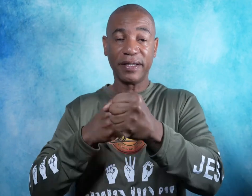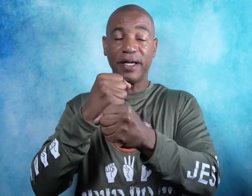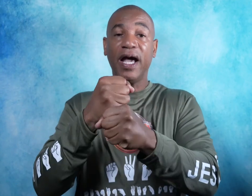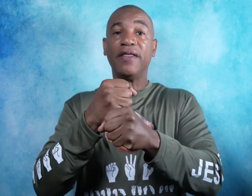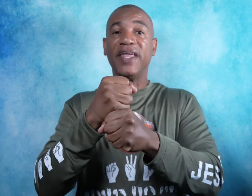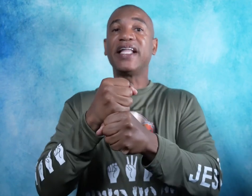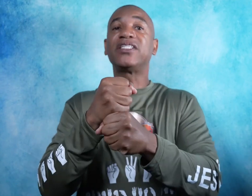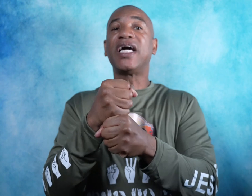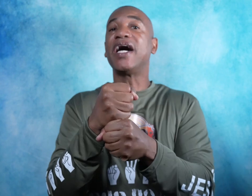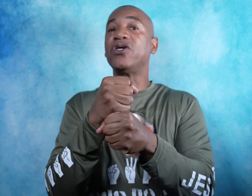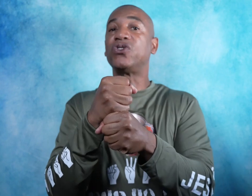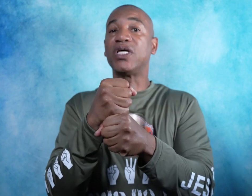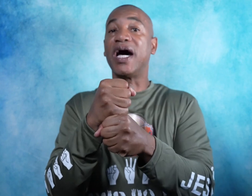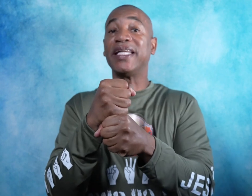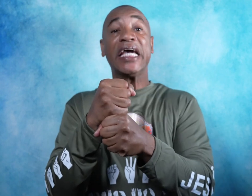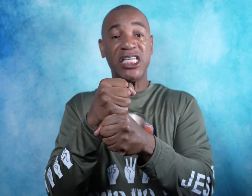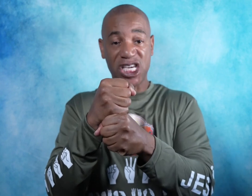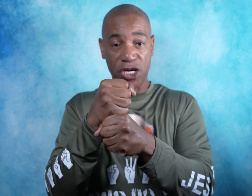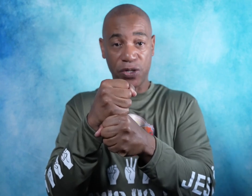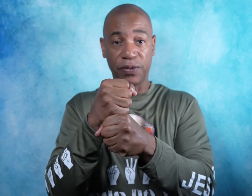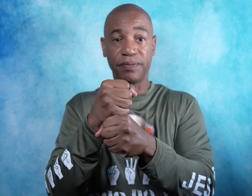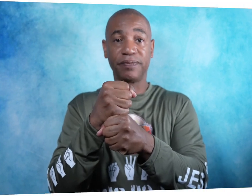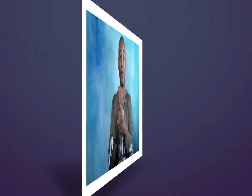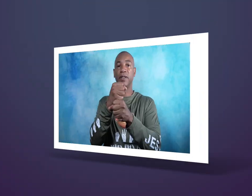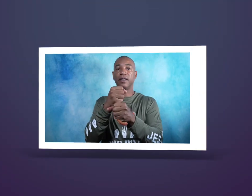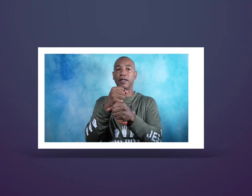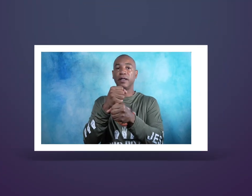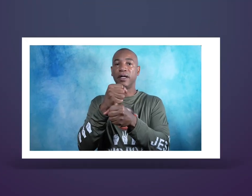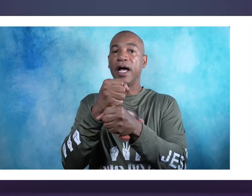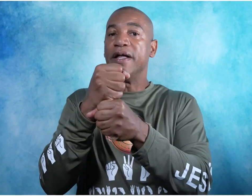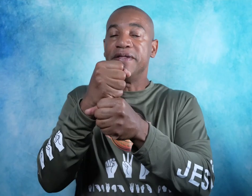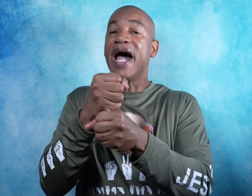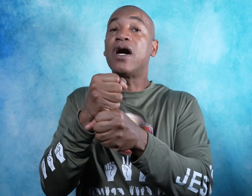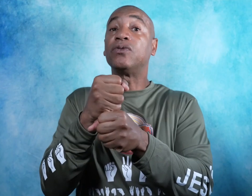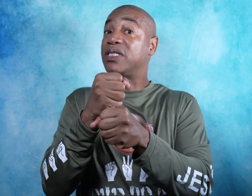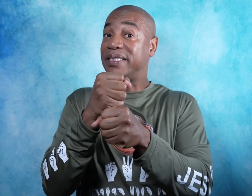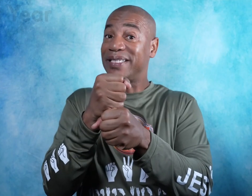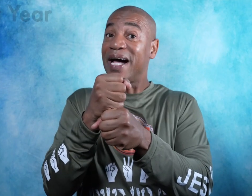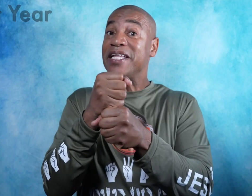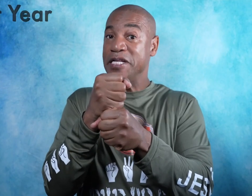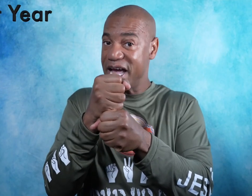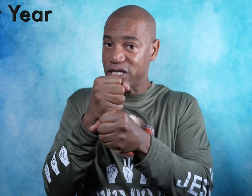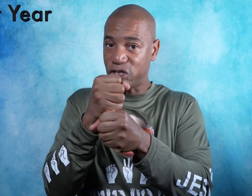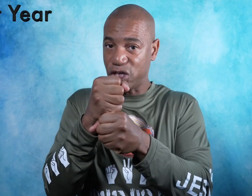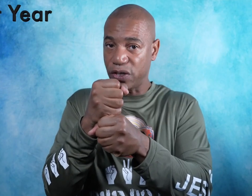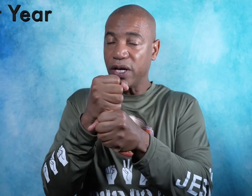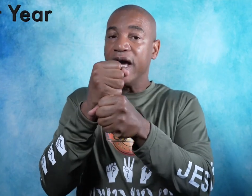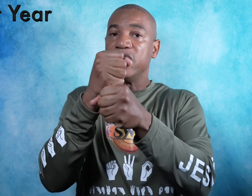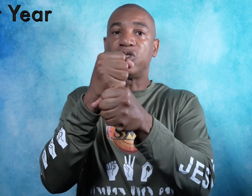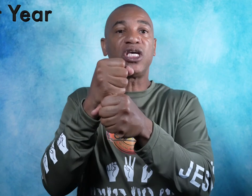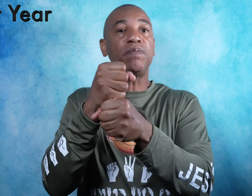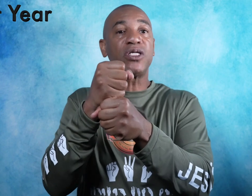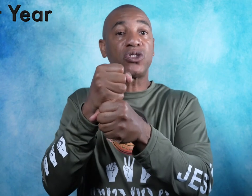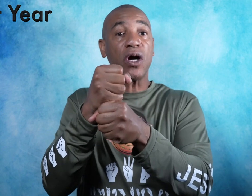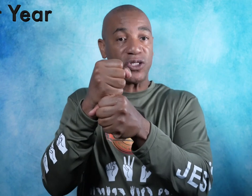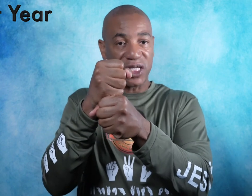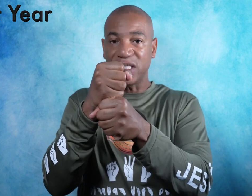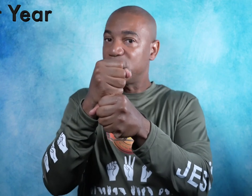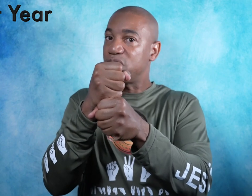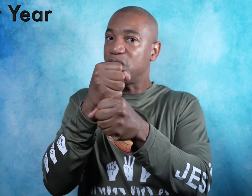That is how you sign year. Now to sign next year you simply start just as you did